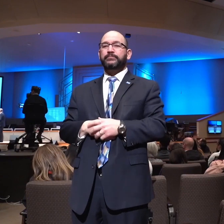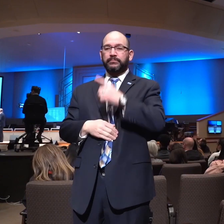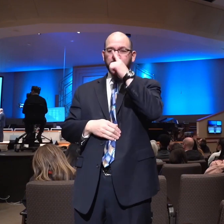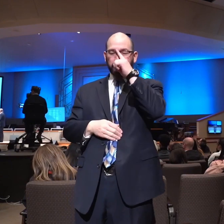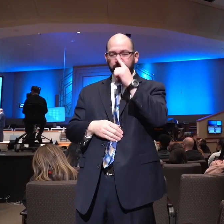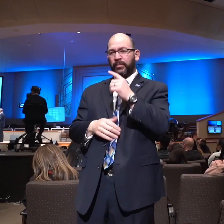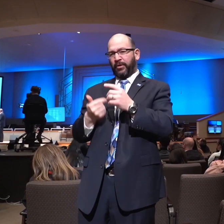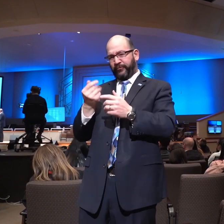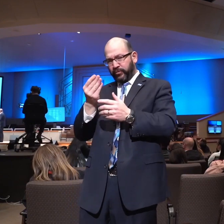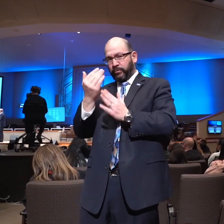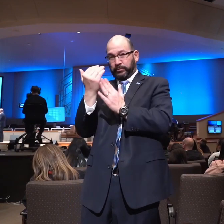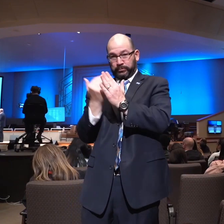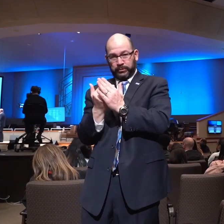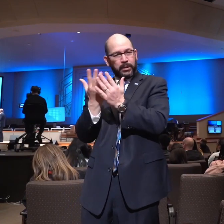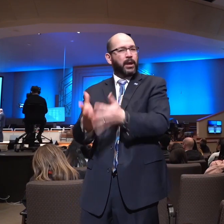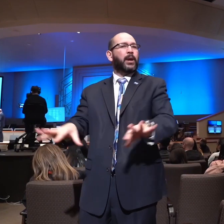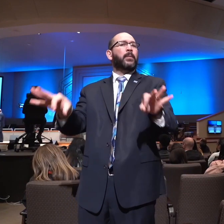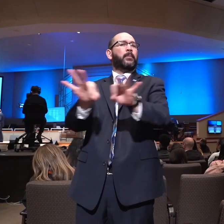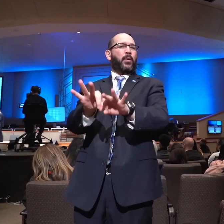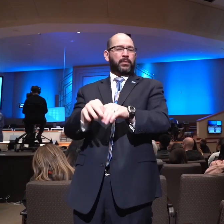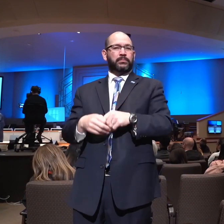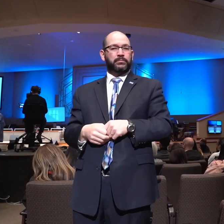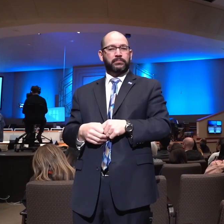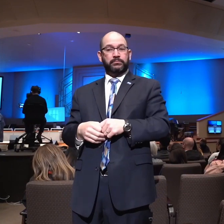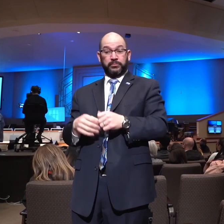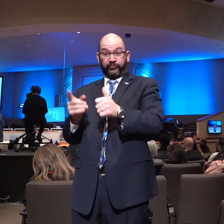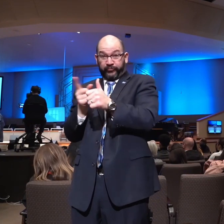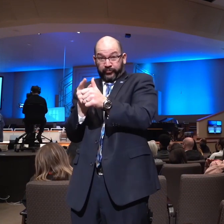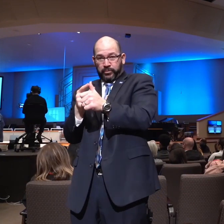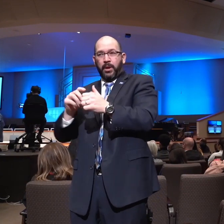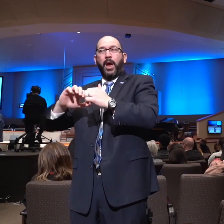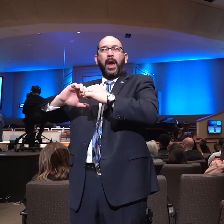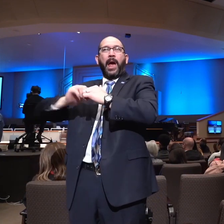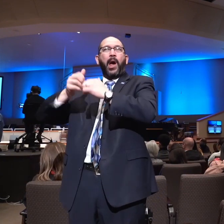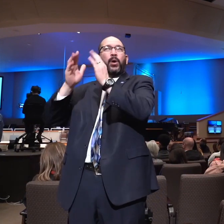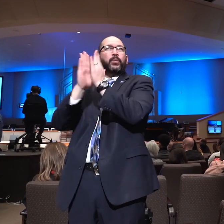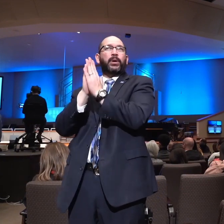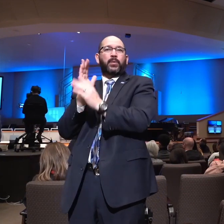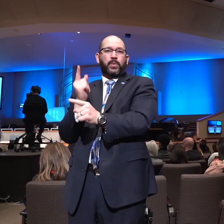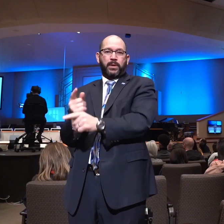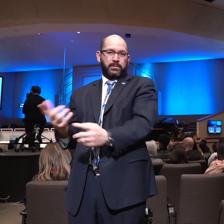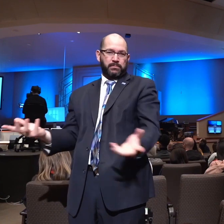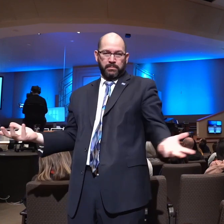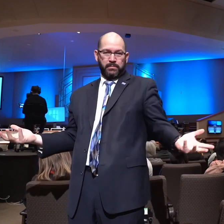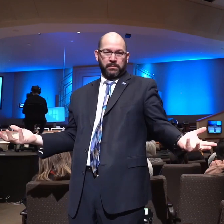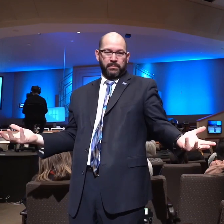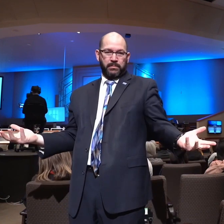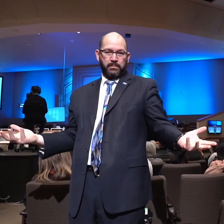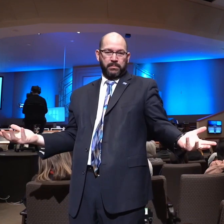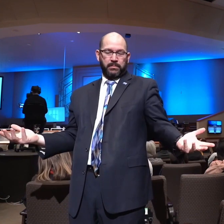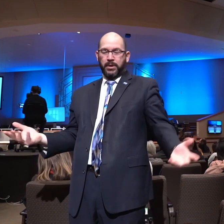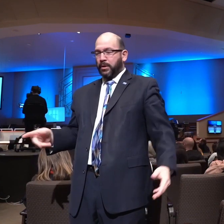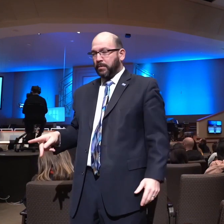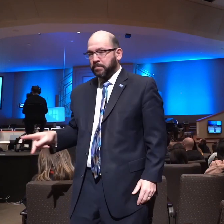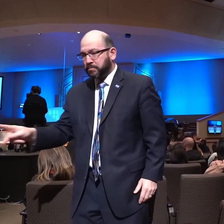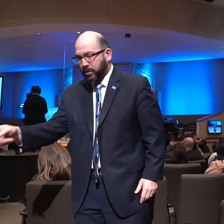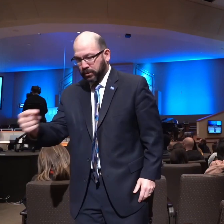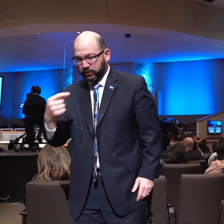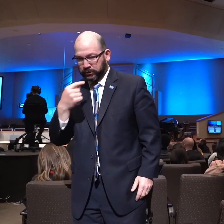lessons. Notice, first of all, we learn how to pray in verse number one. We see these instructions, and we see God teaching